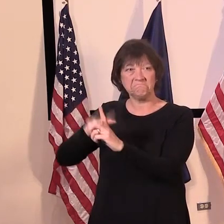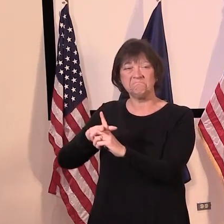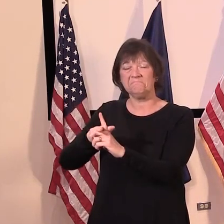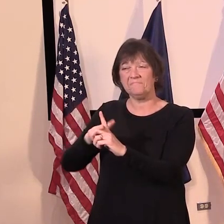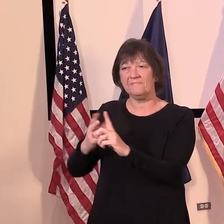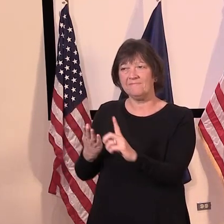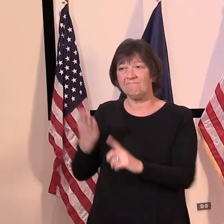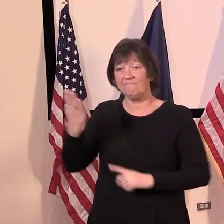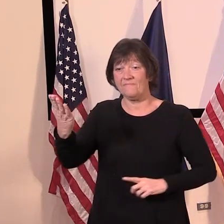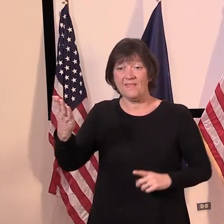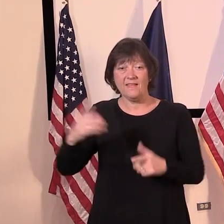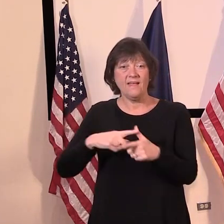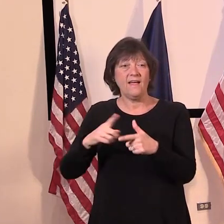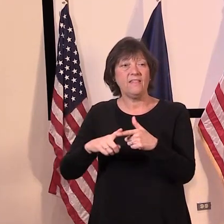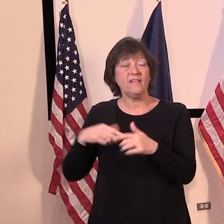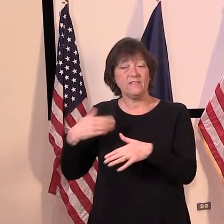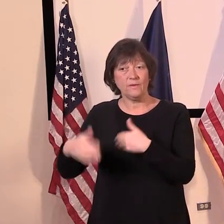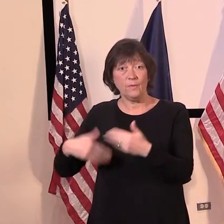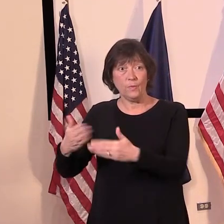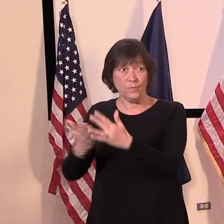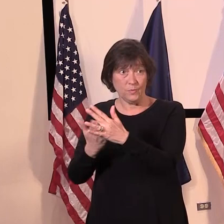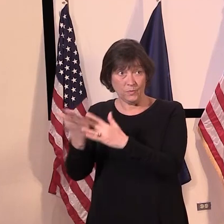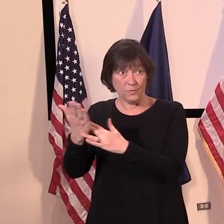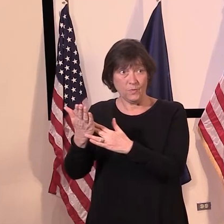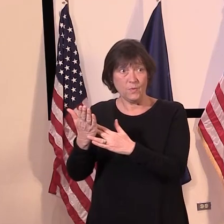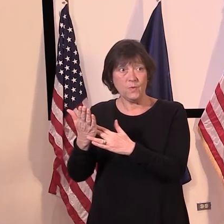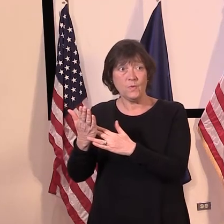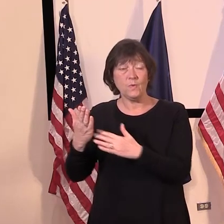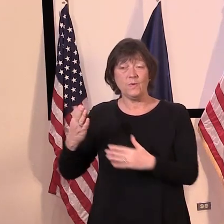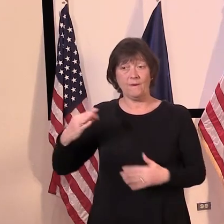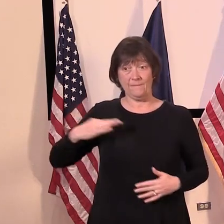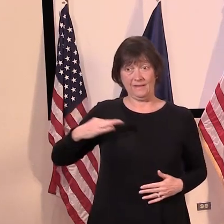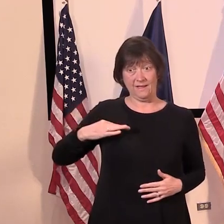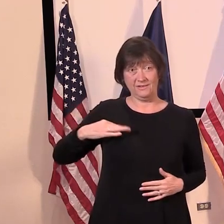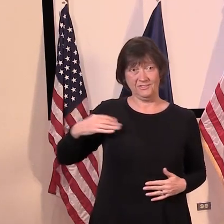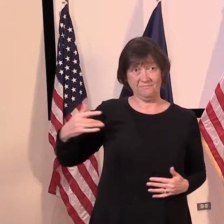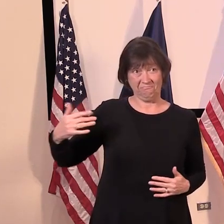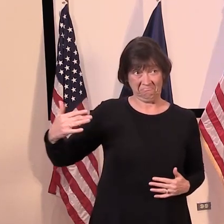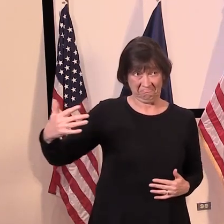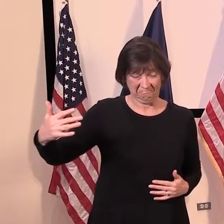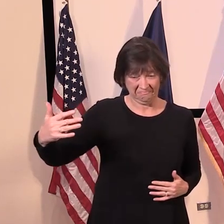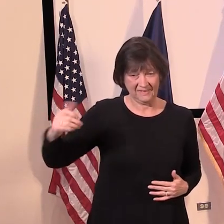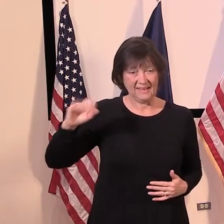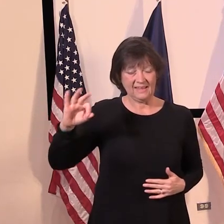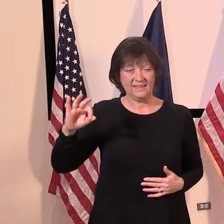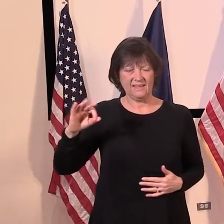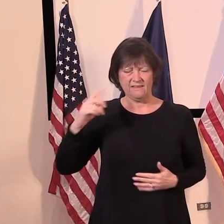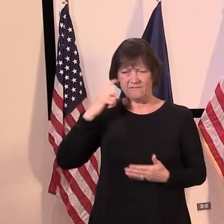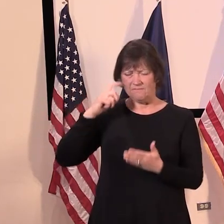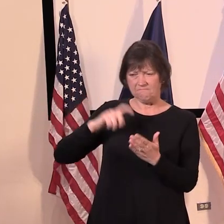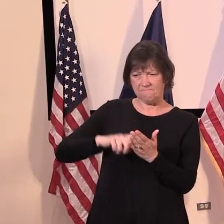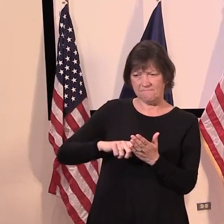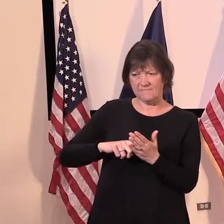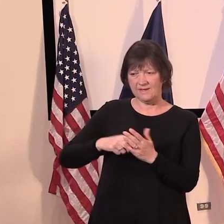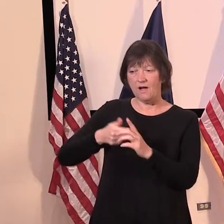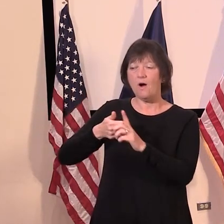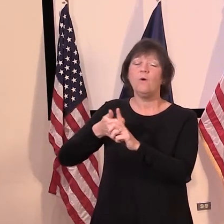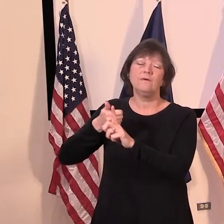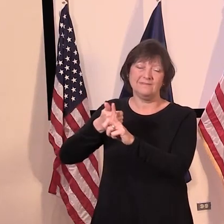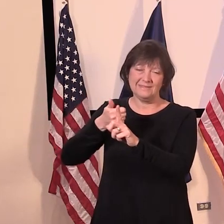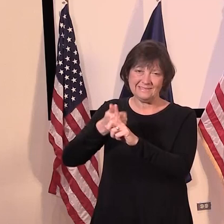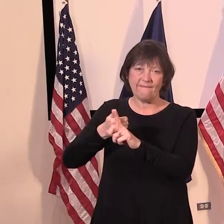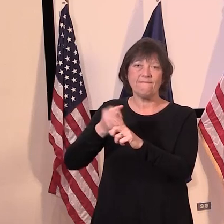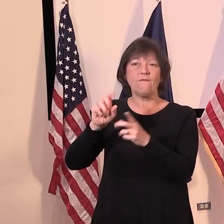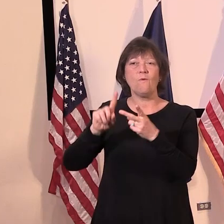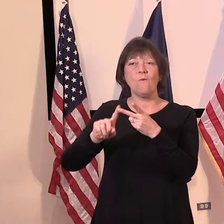Uh, and as they go through the initial claims application, uh, if they begin to identify a self-employed or